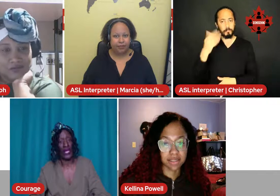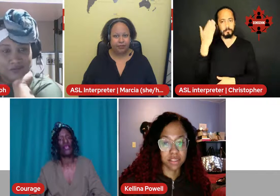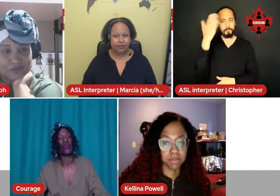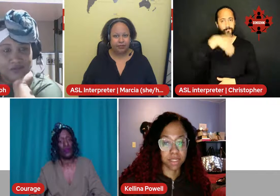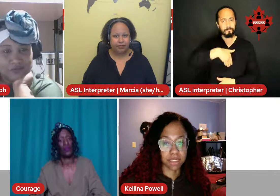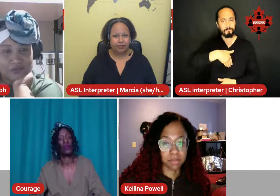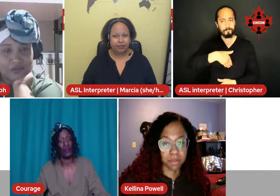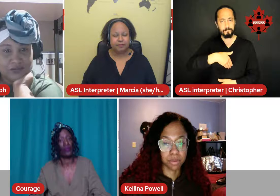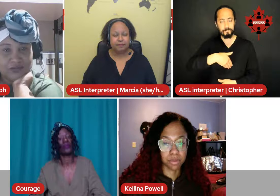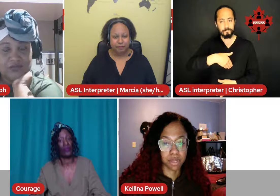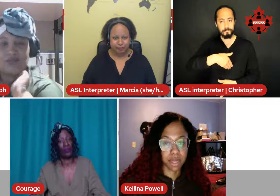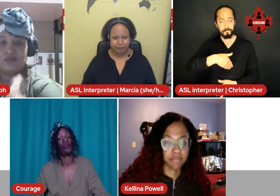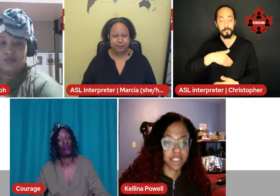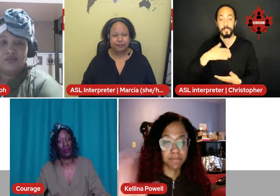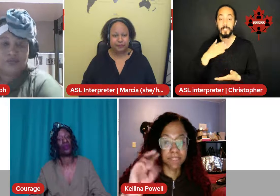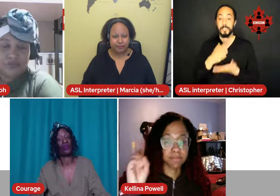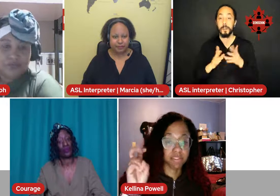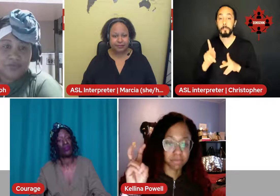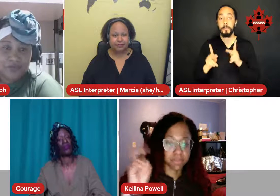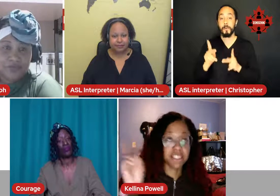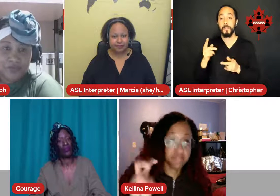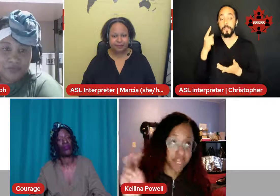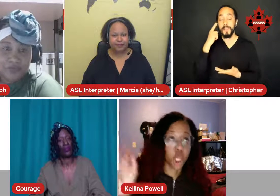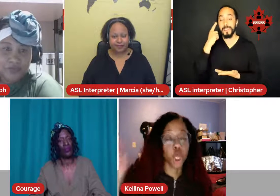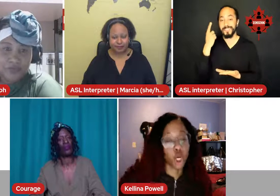disability people have a specific look.